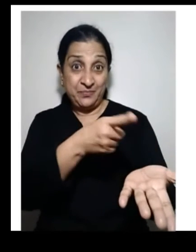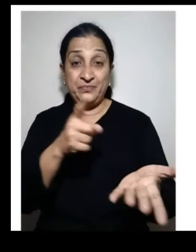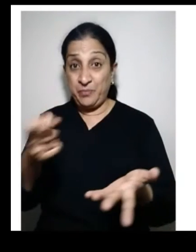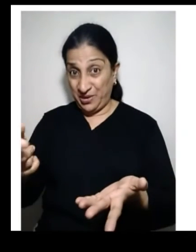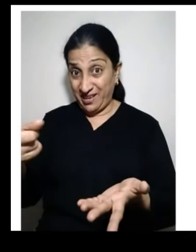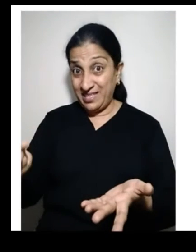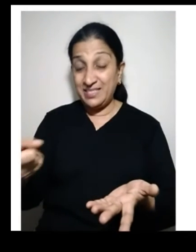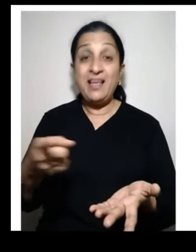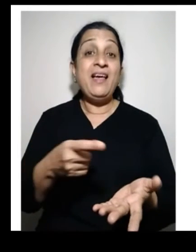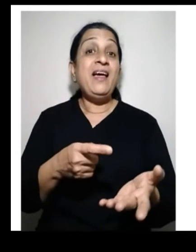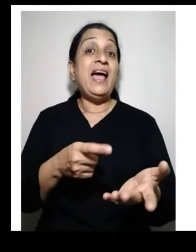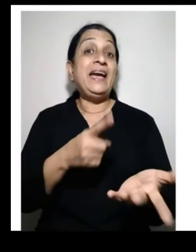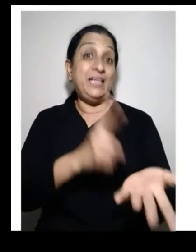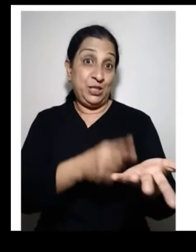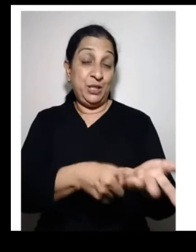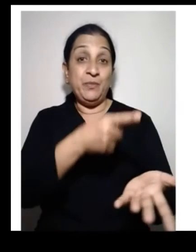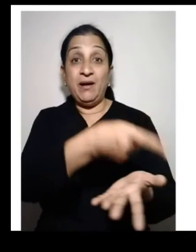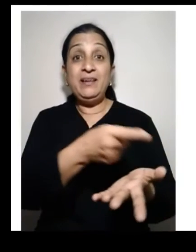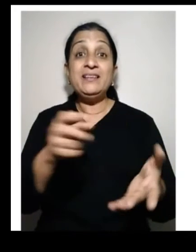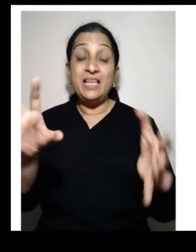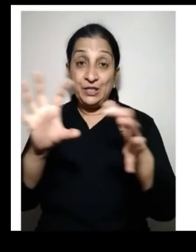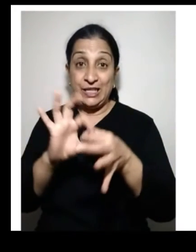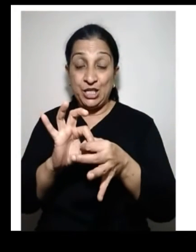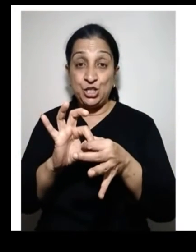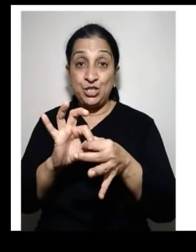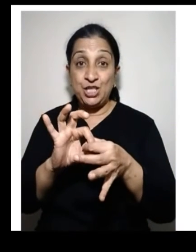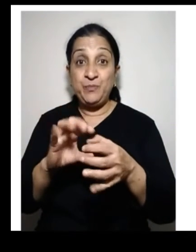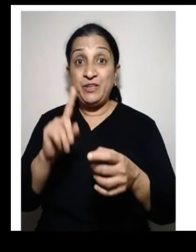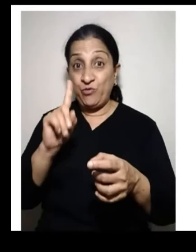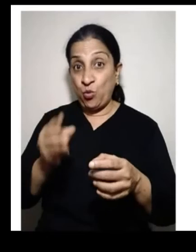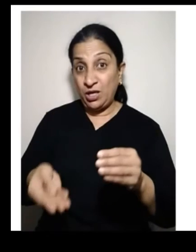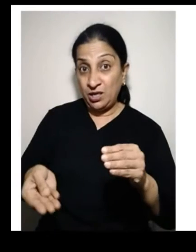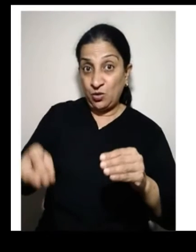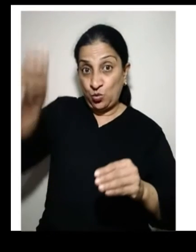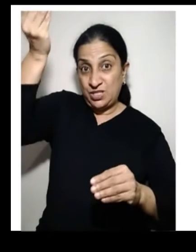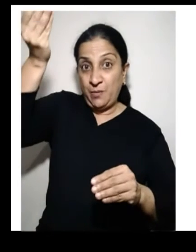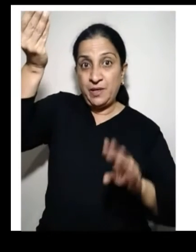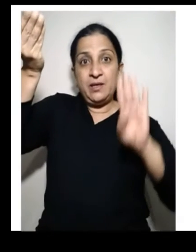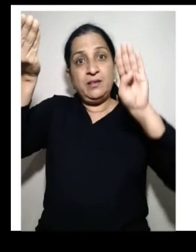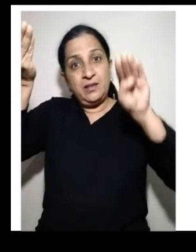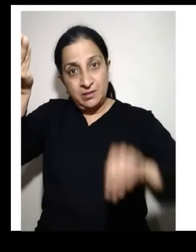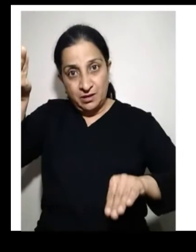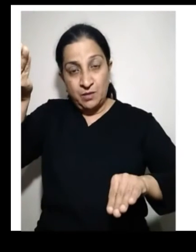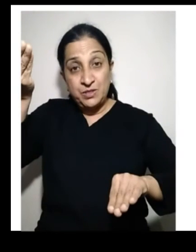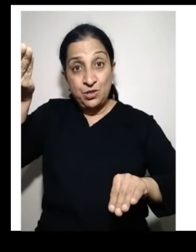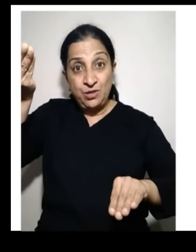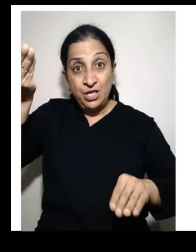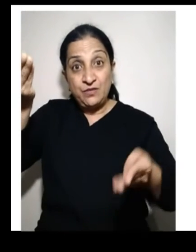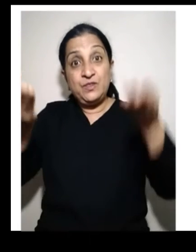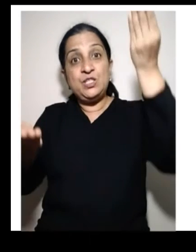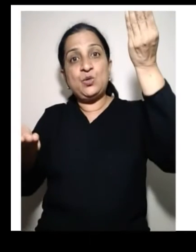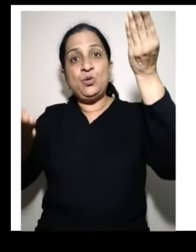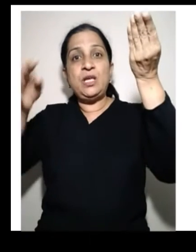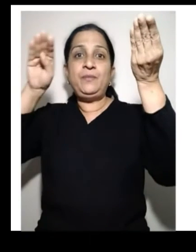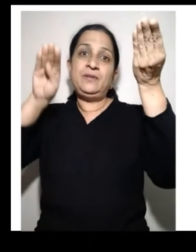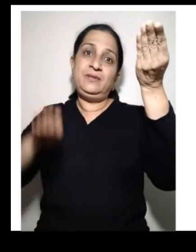price, you will see that the relationship is, if one increases, the other decreases,